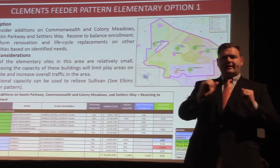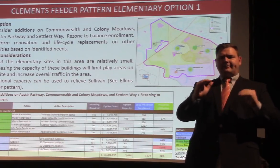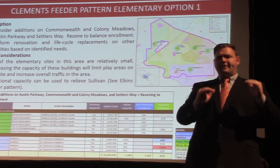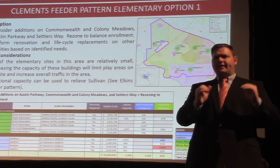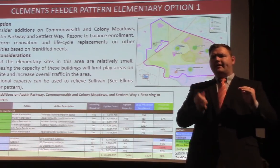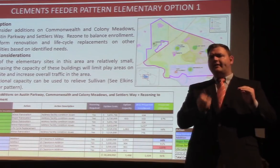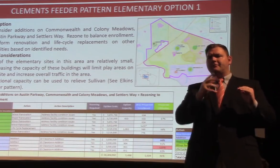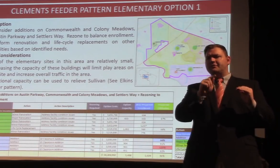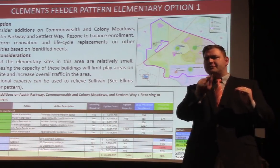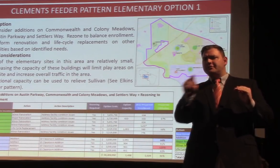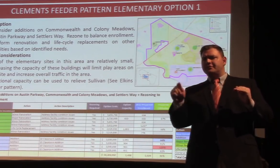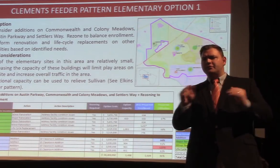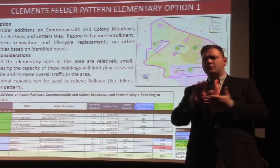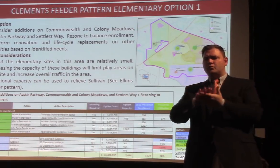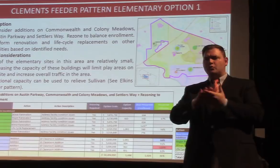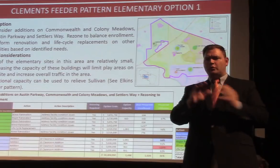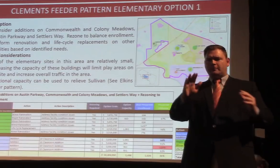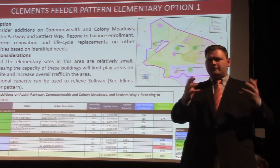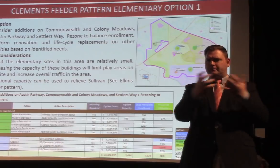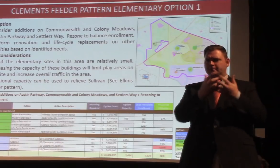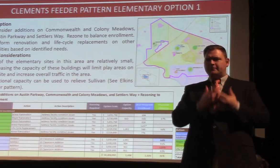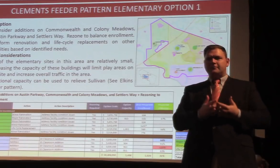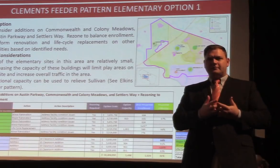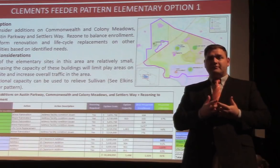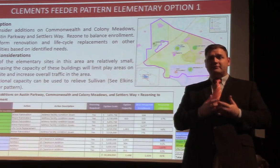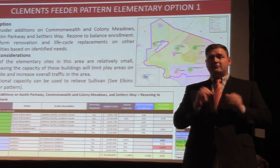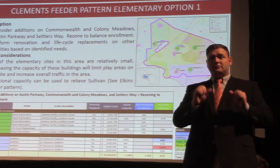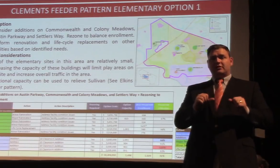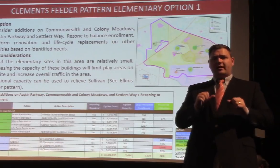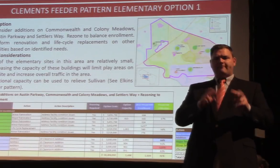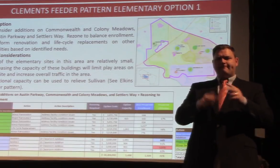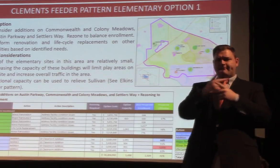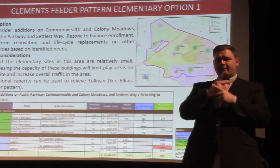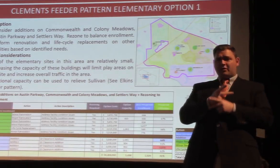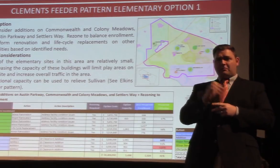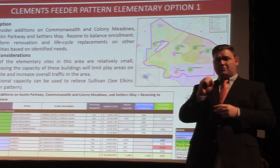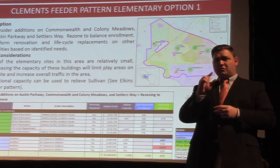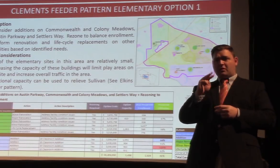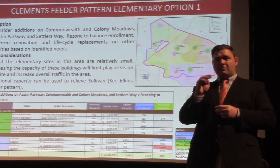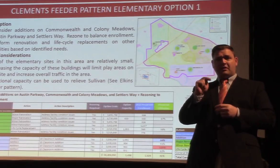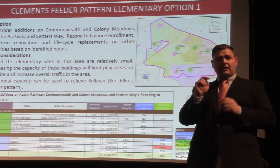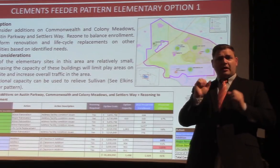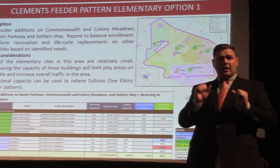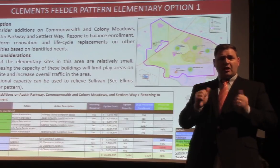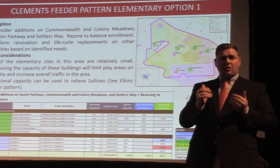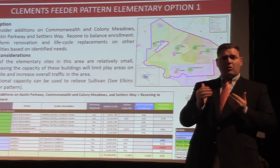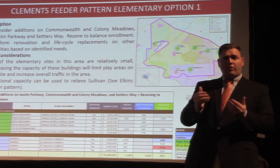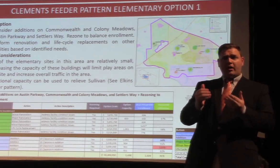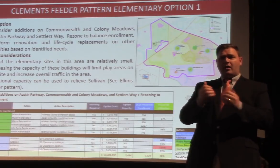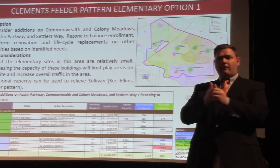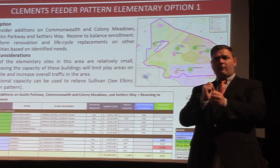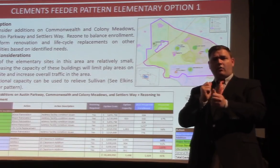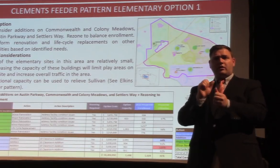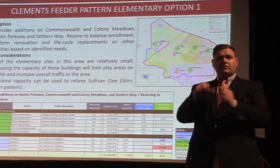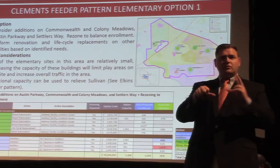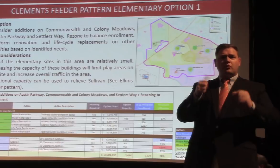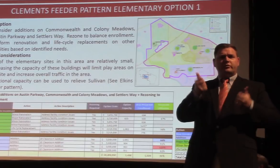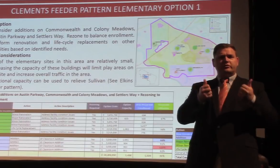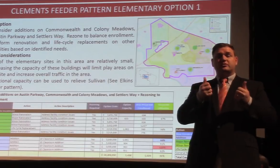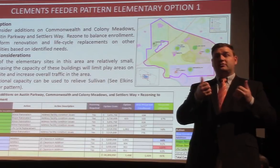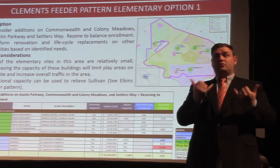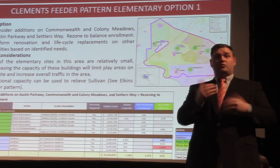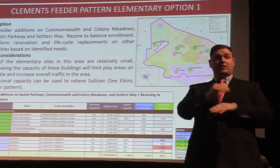something that makes sense to do with Sullivan to avoid that over-utilization in the future or not? And again, that's something that we're not going to determine tonight.